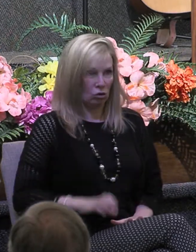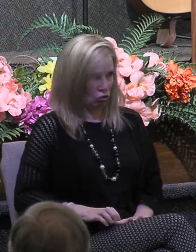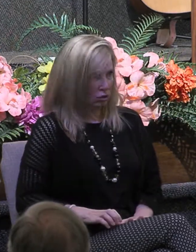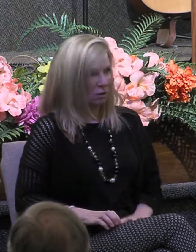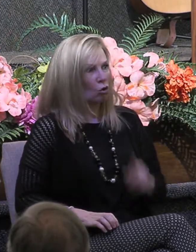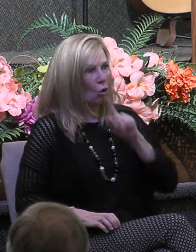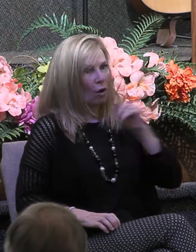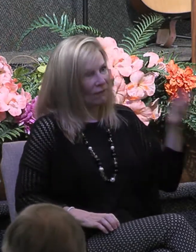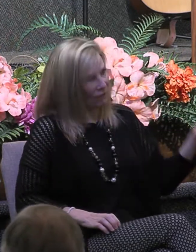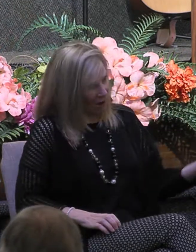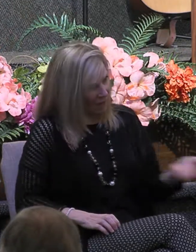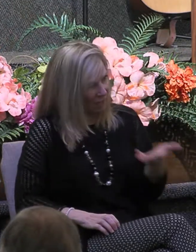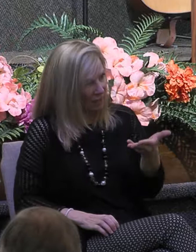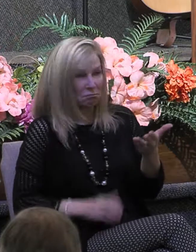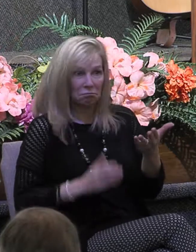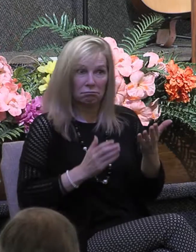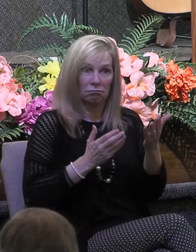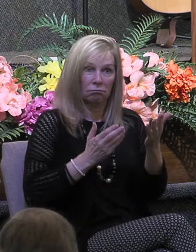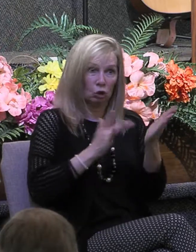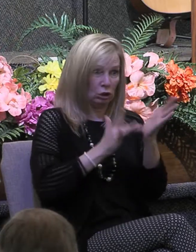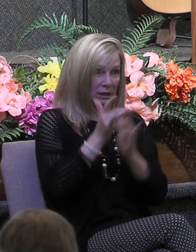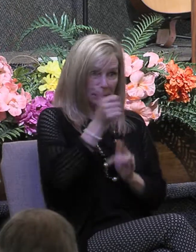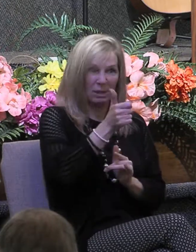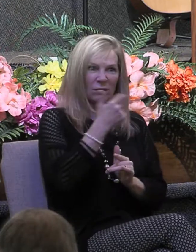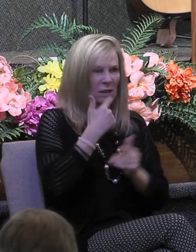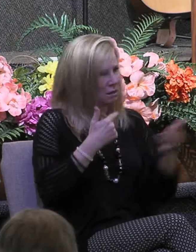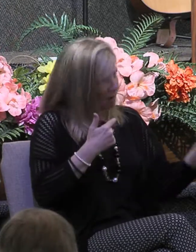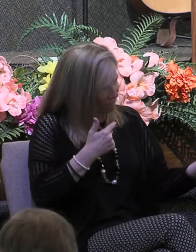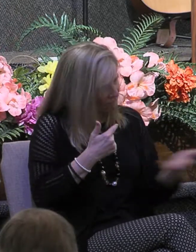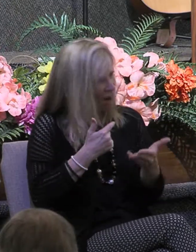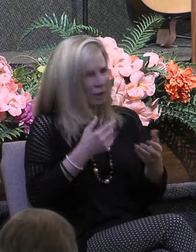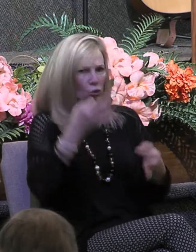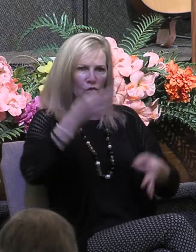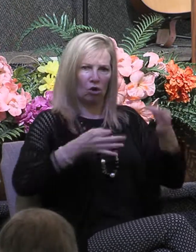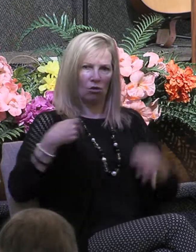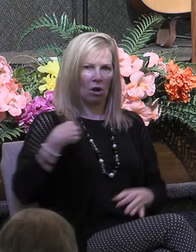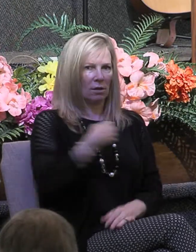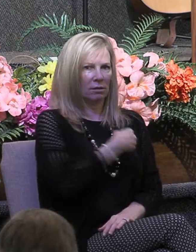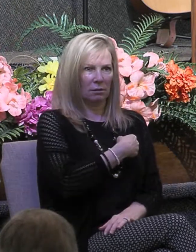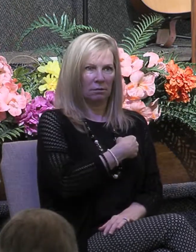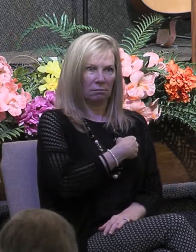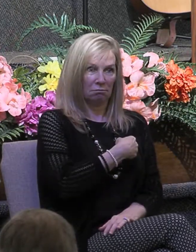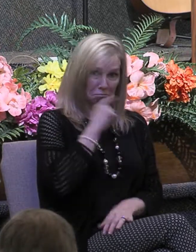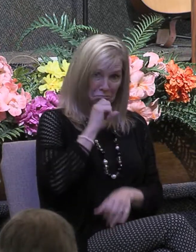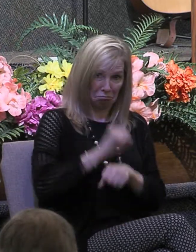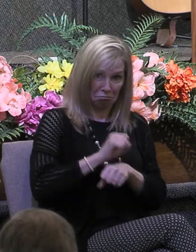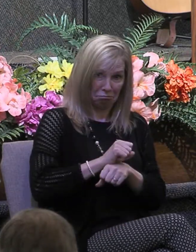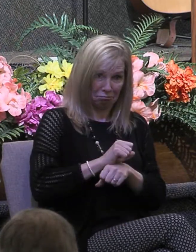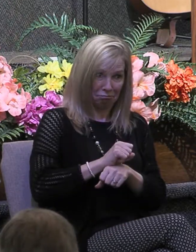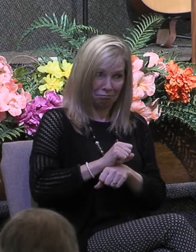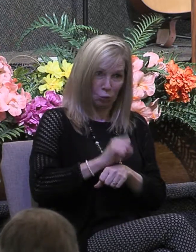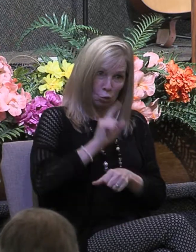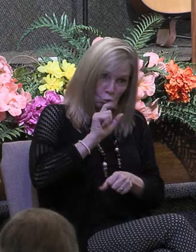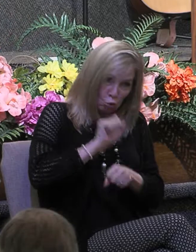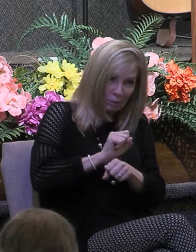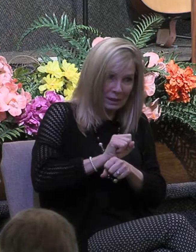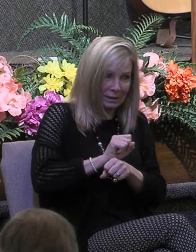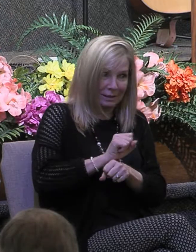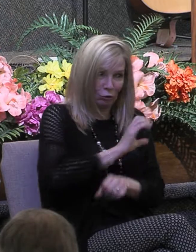by Jesus to judge us as to whether or not we are genuine Christians. See, Jesus